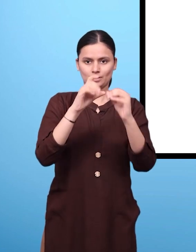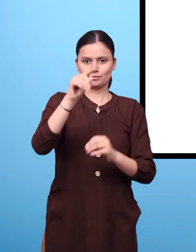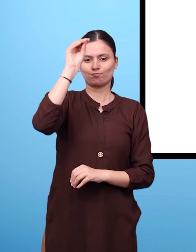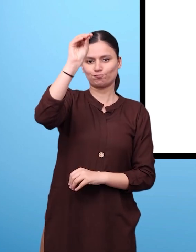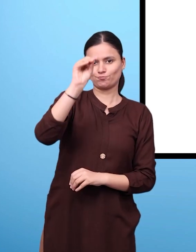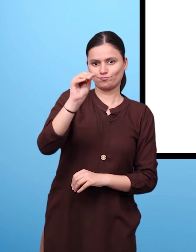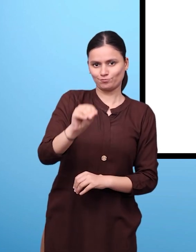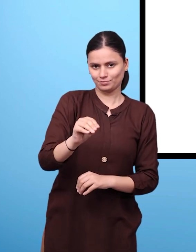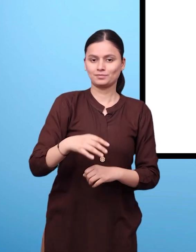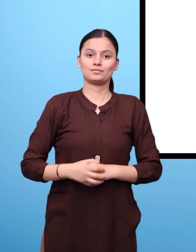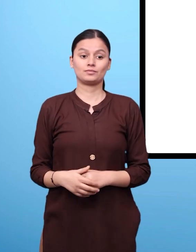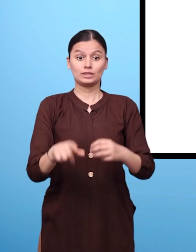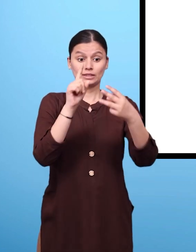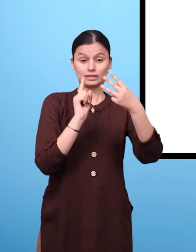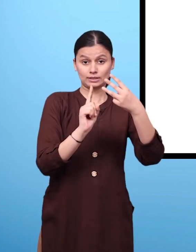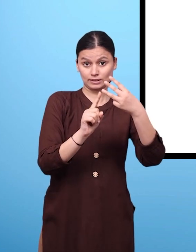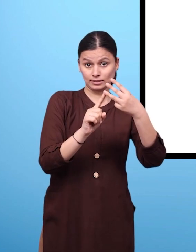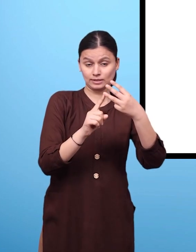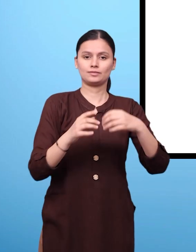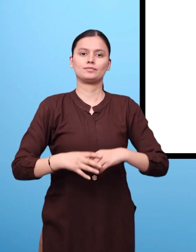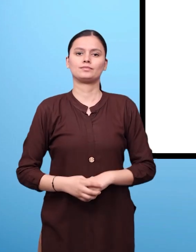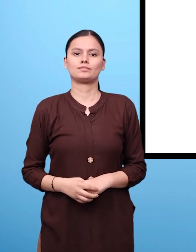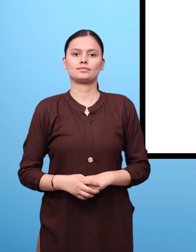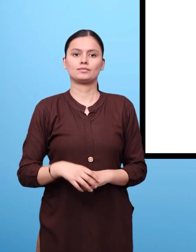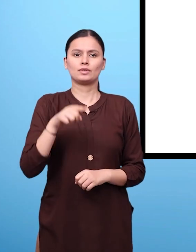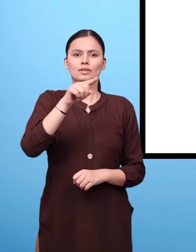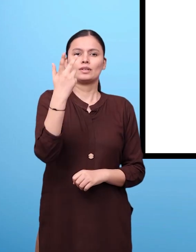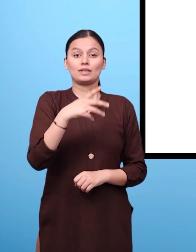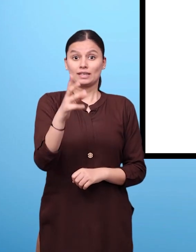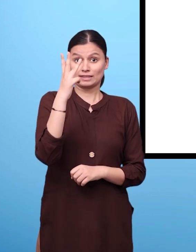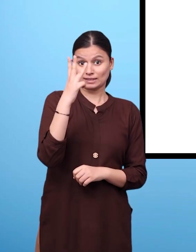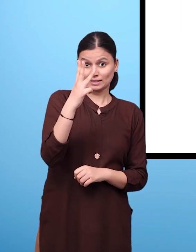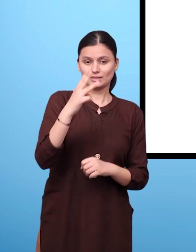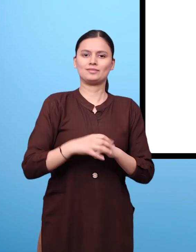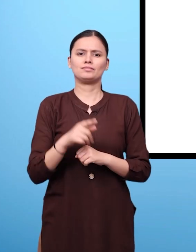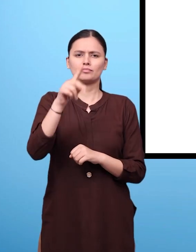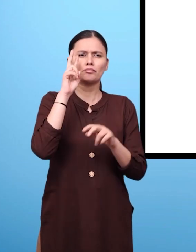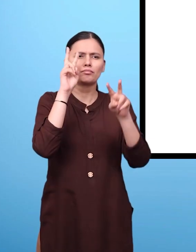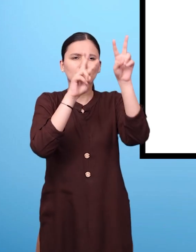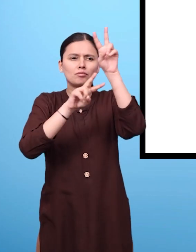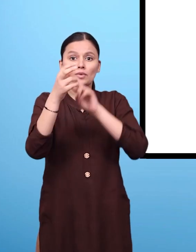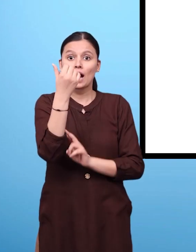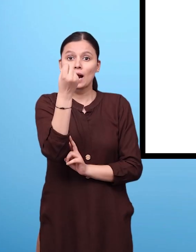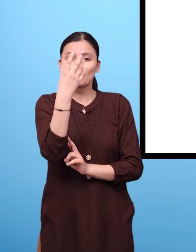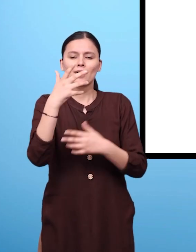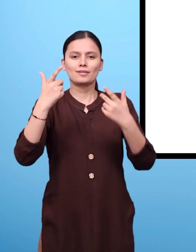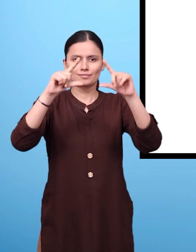blank c blank blank corners a blank